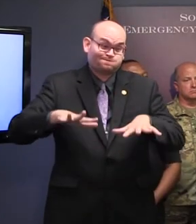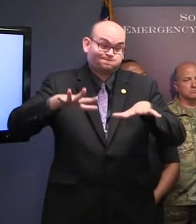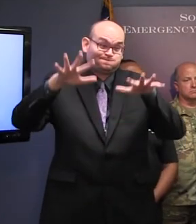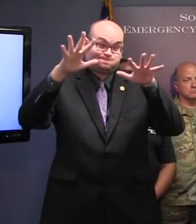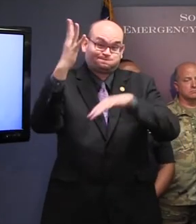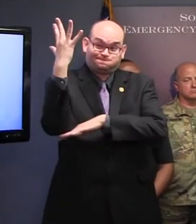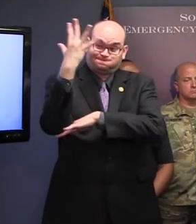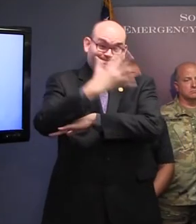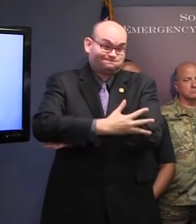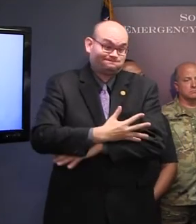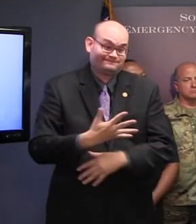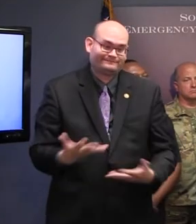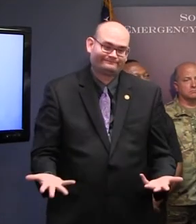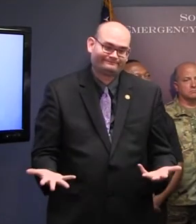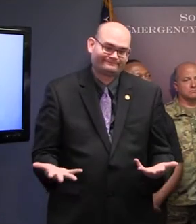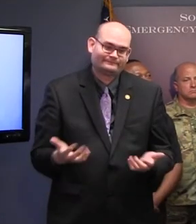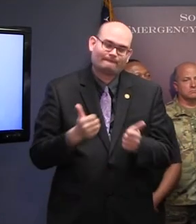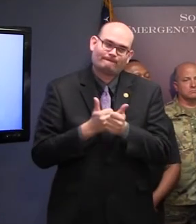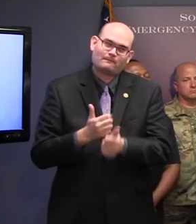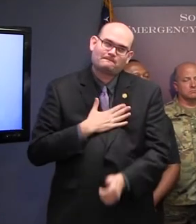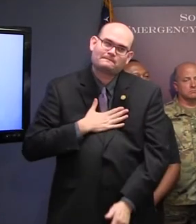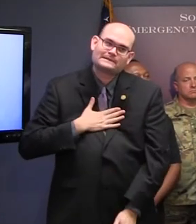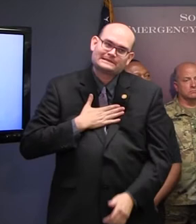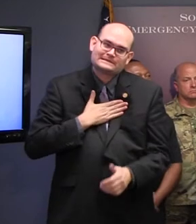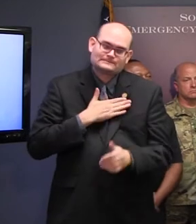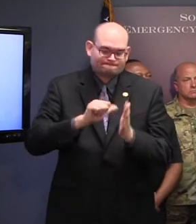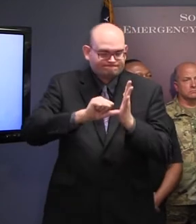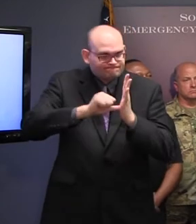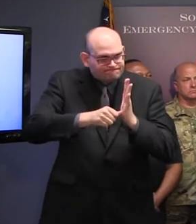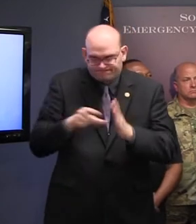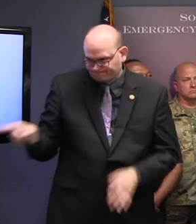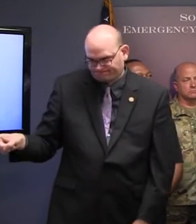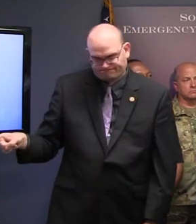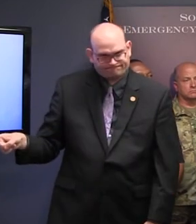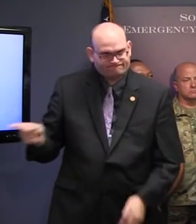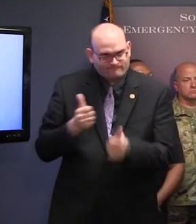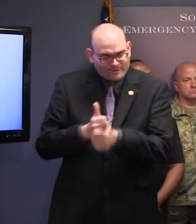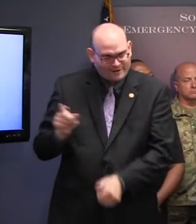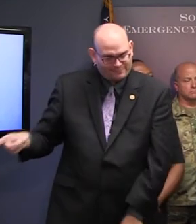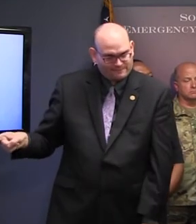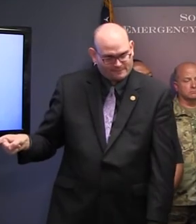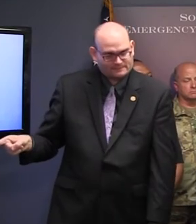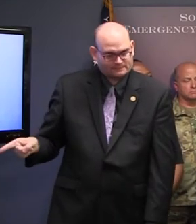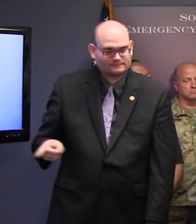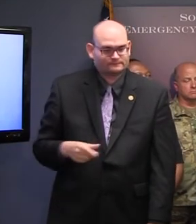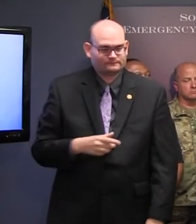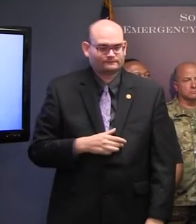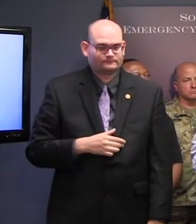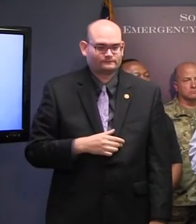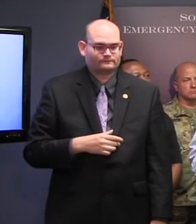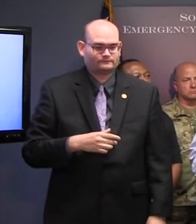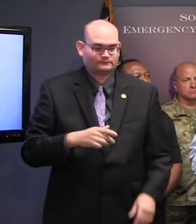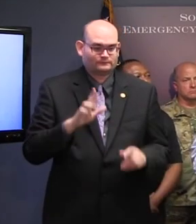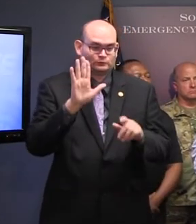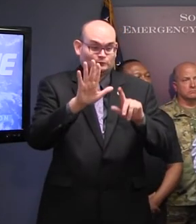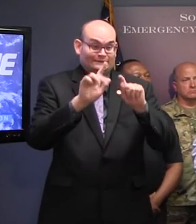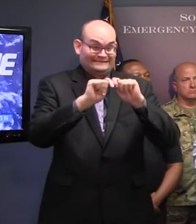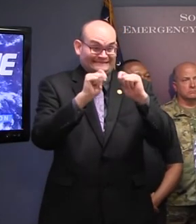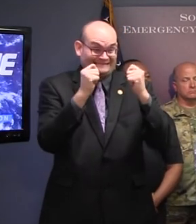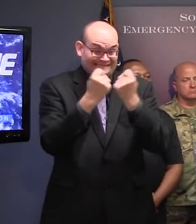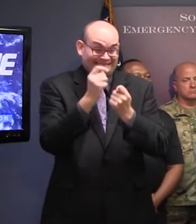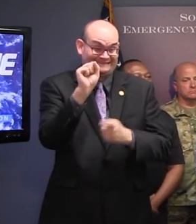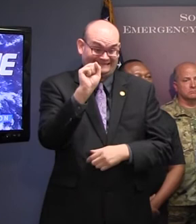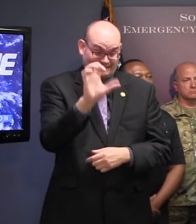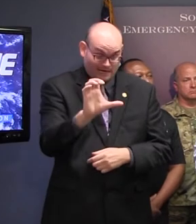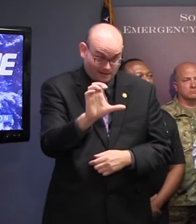back to where you want to go. So just stick. We've got a great plan. Your team in South Carolina has done a fine job in preparation,